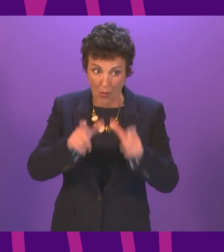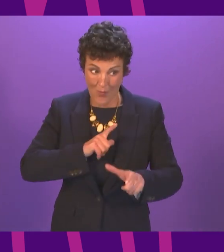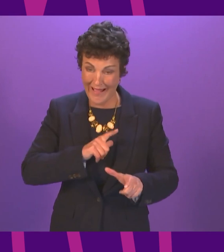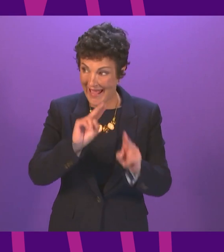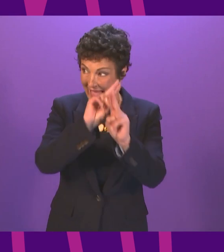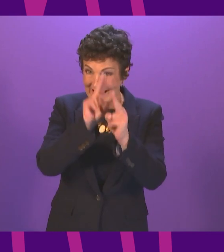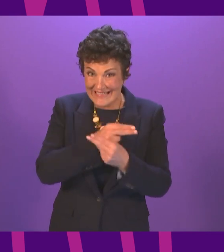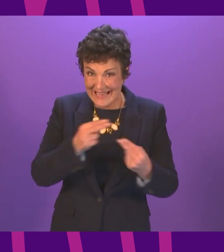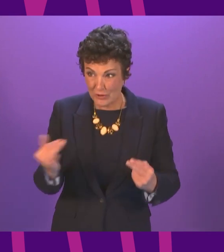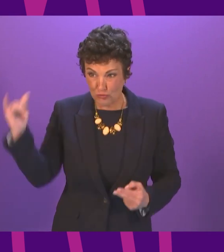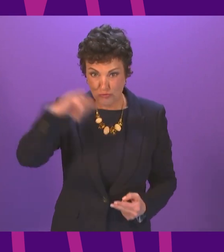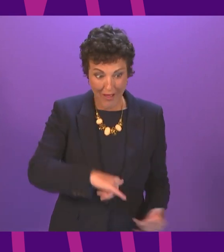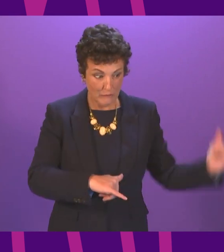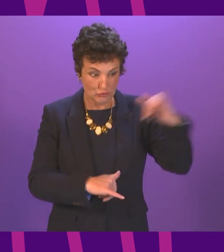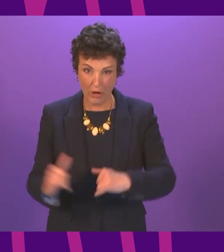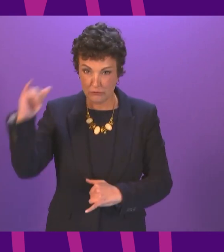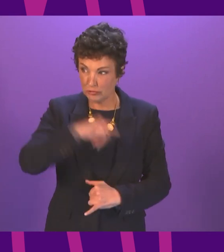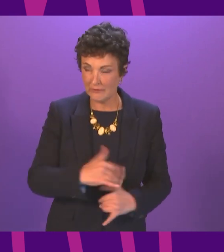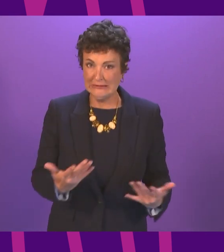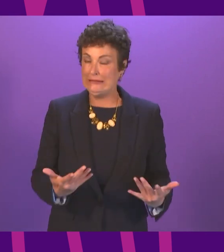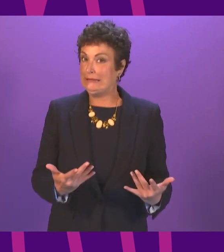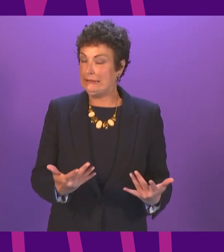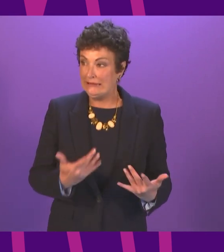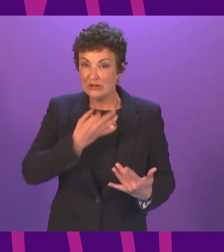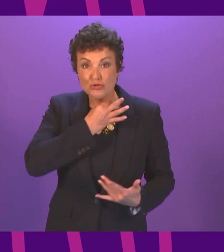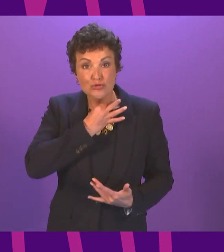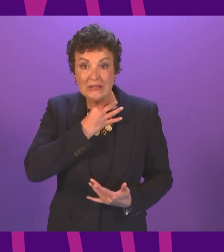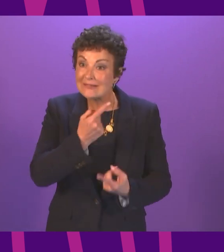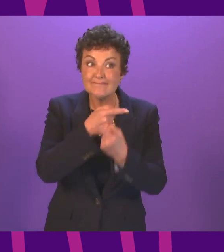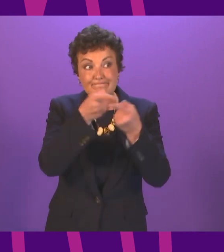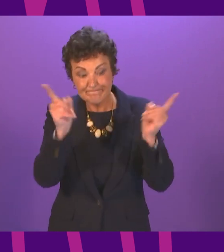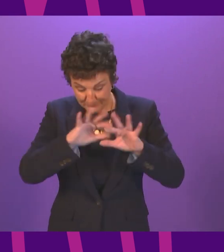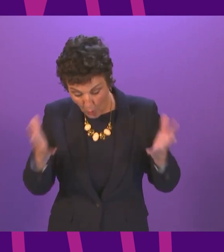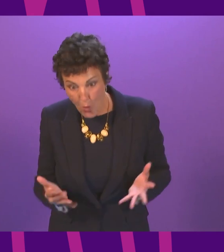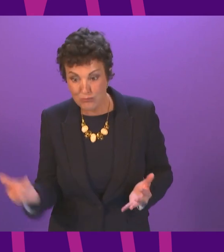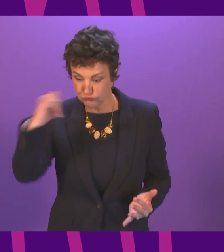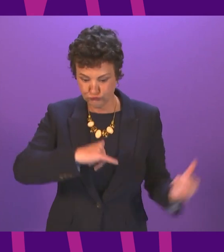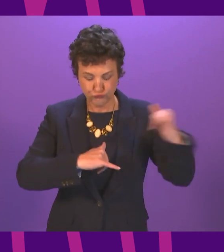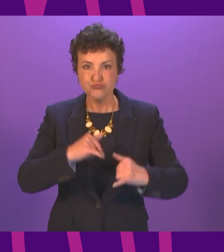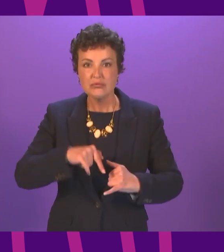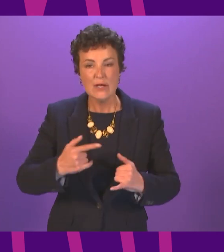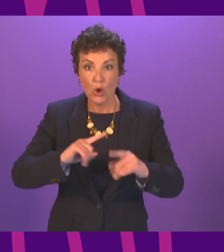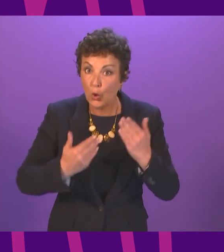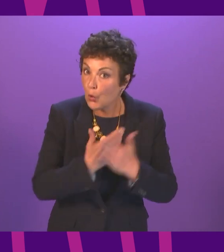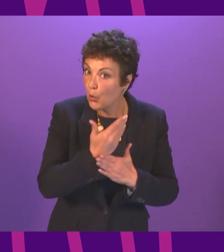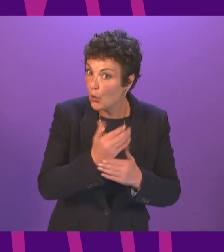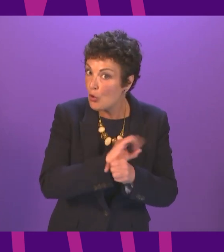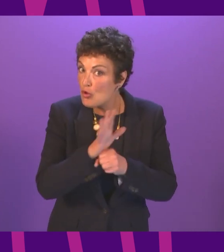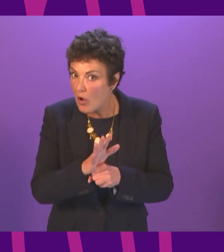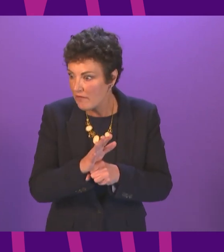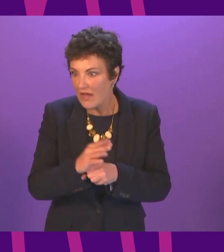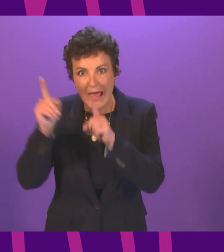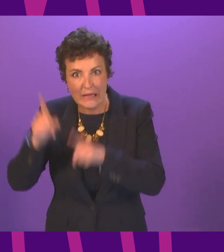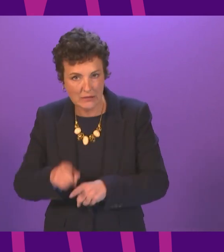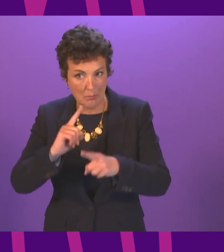travel. The risk of importation of new cases and variants from international travel remains and so we are asking people to think carefully